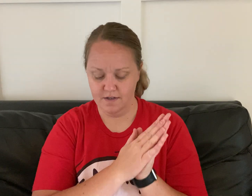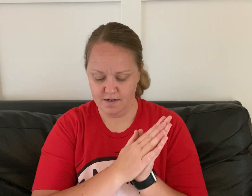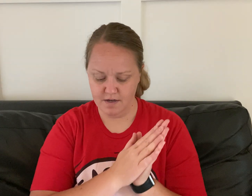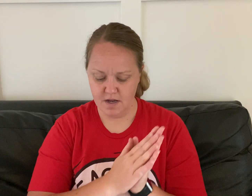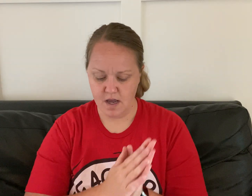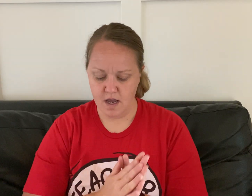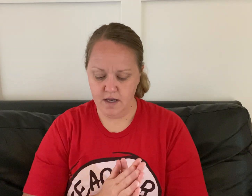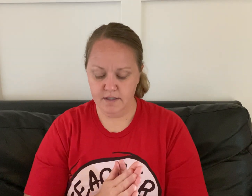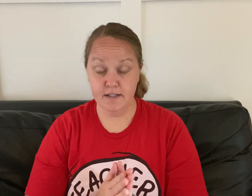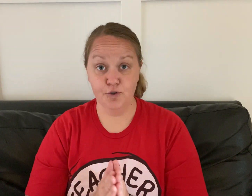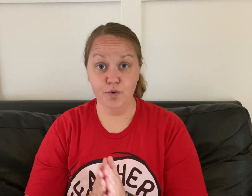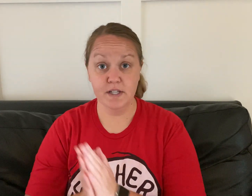decrease